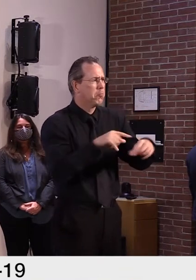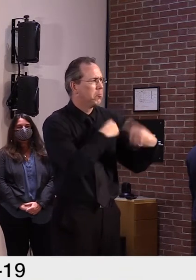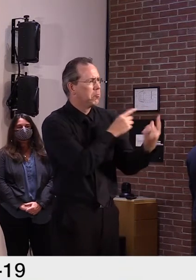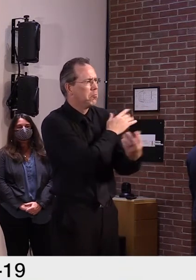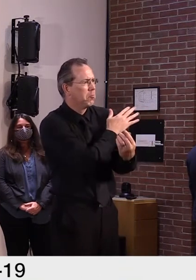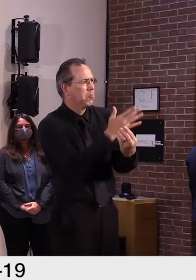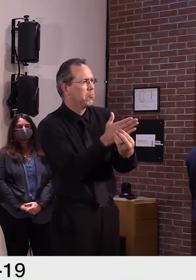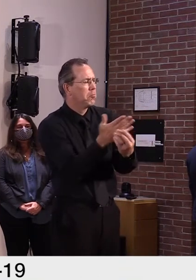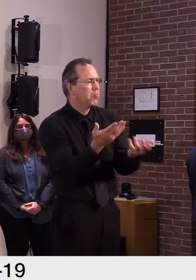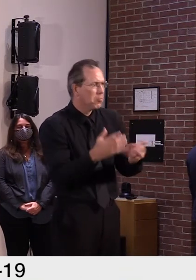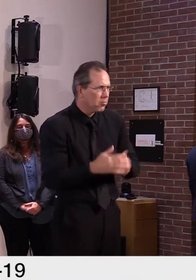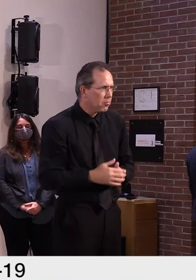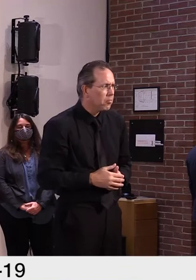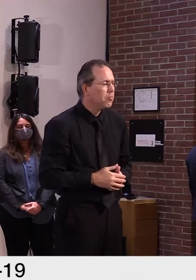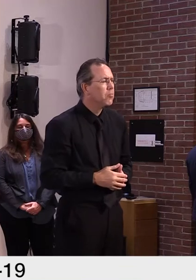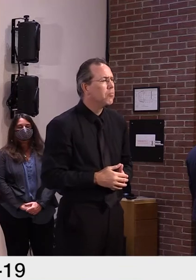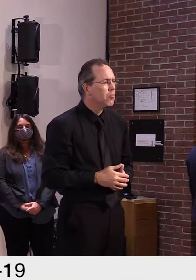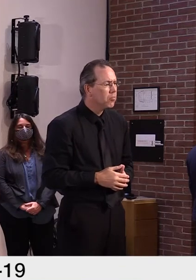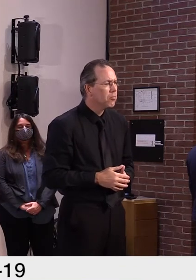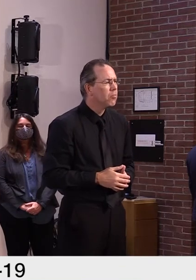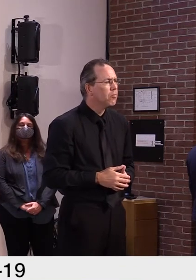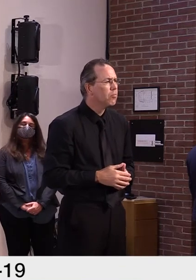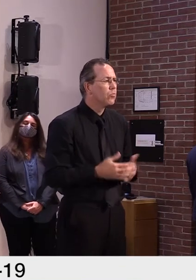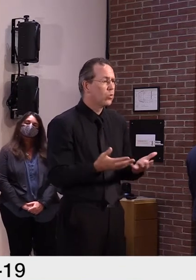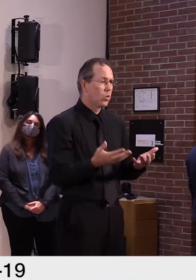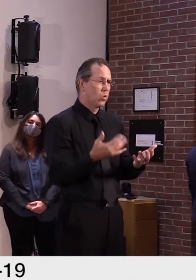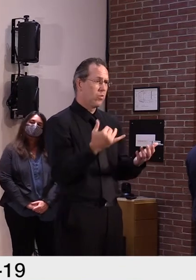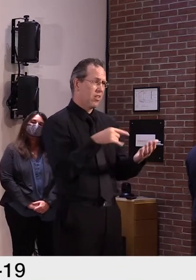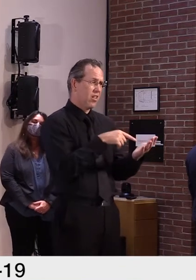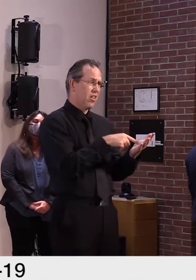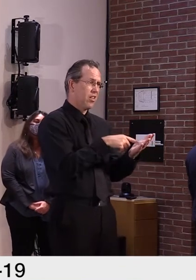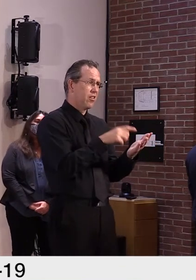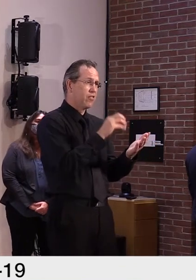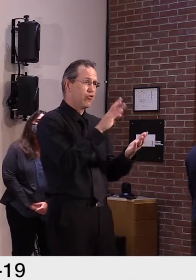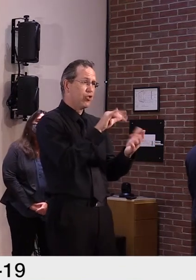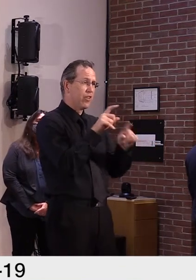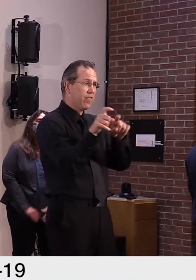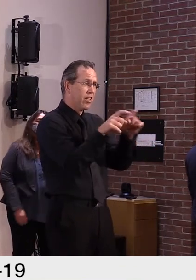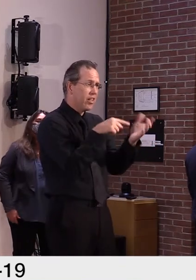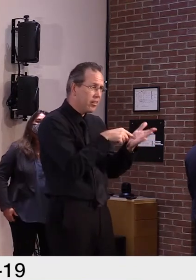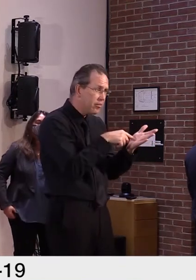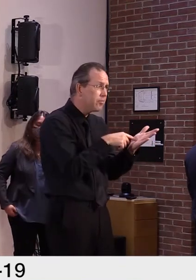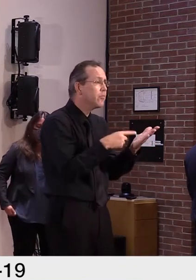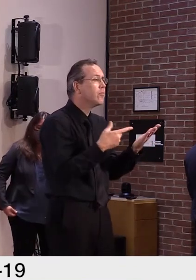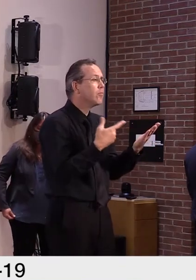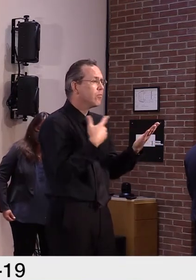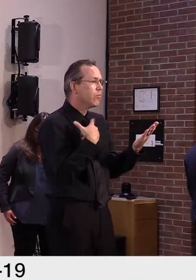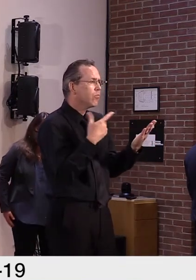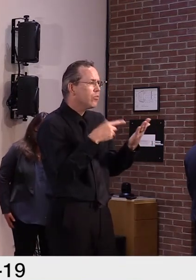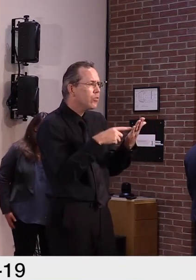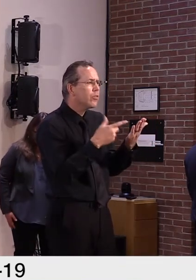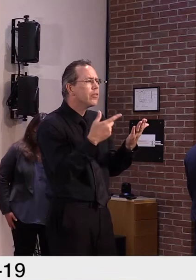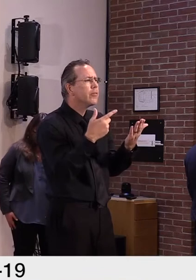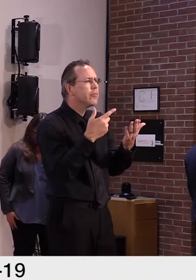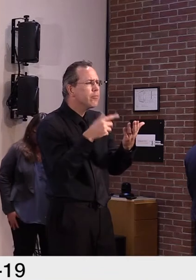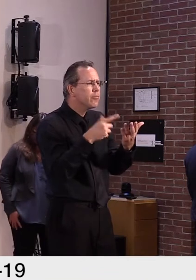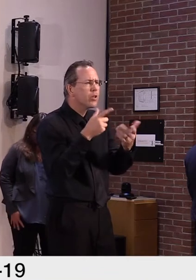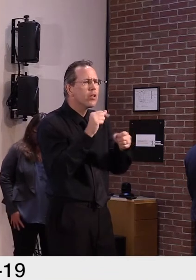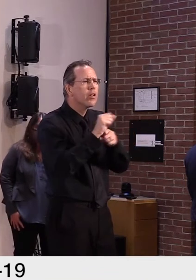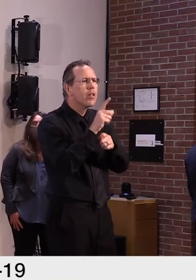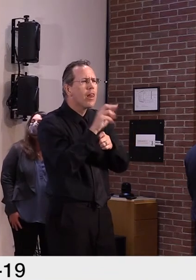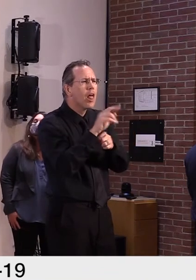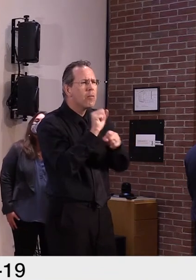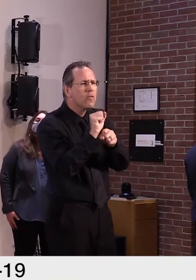in terms of what is considered the labor force and what is considered unemployed. And so, um, as part of the household